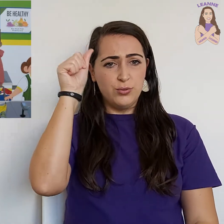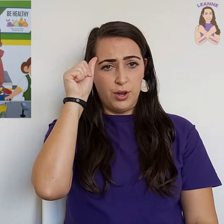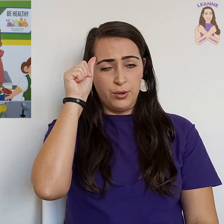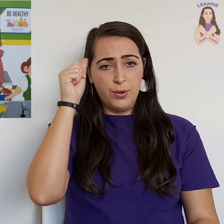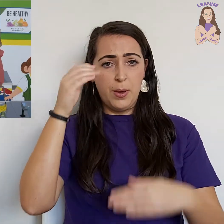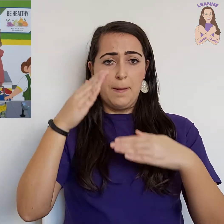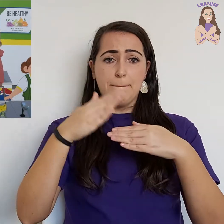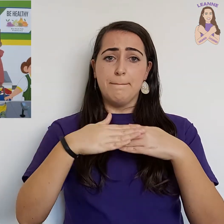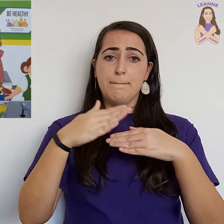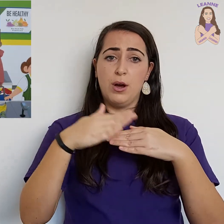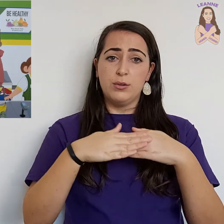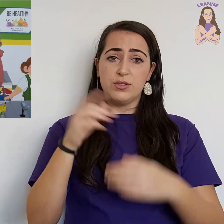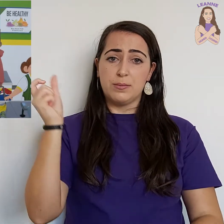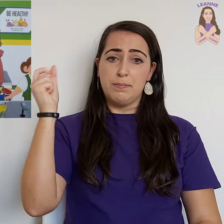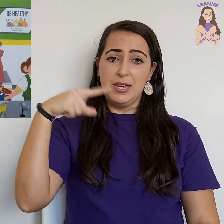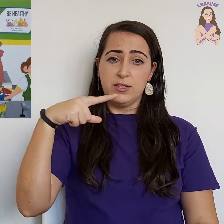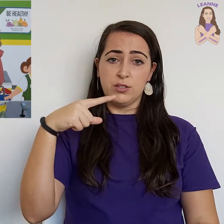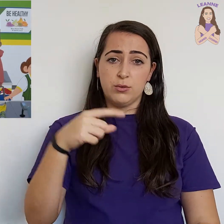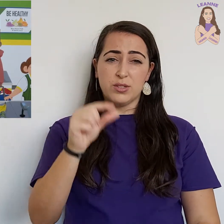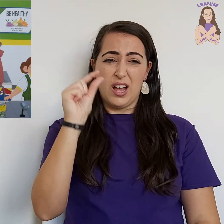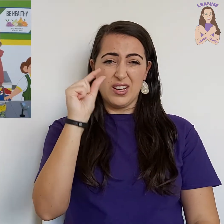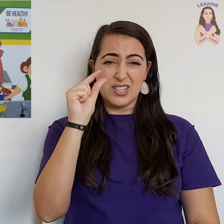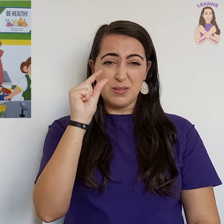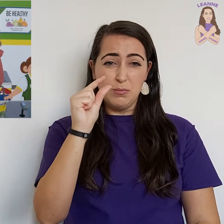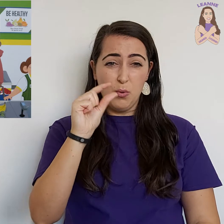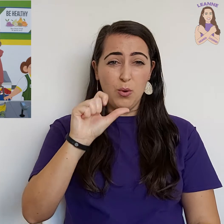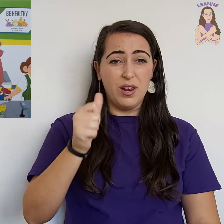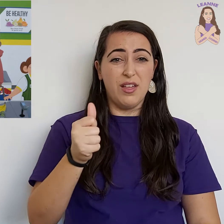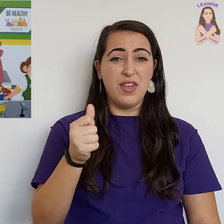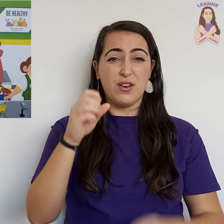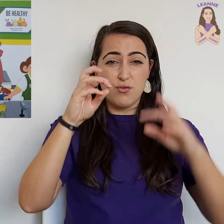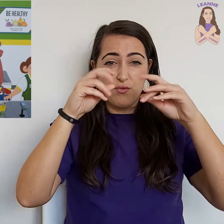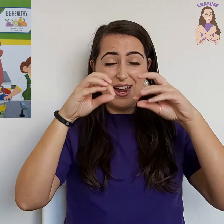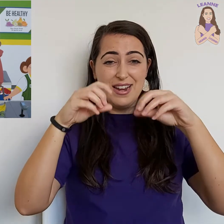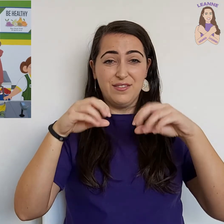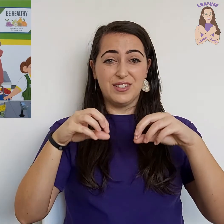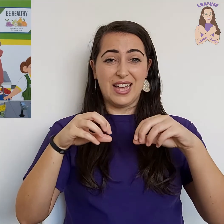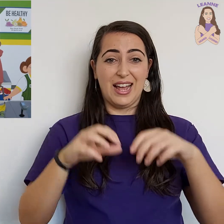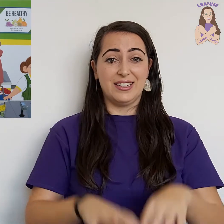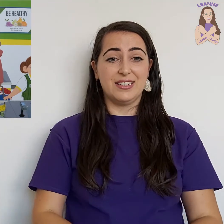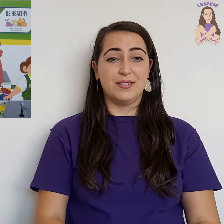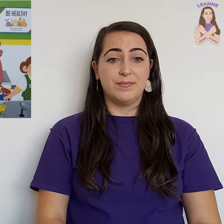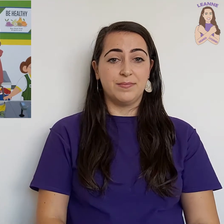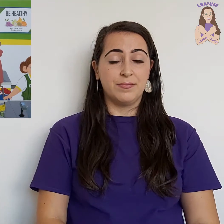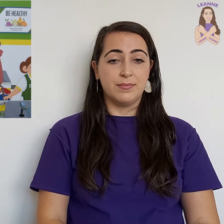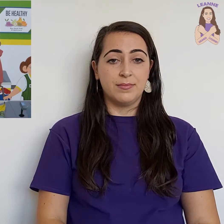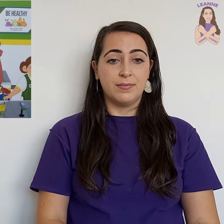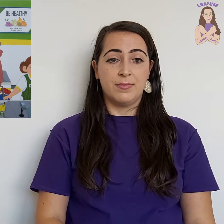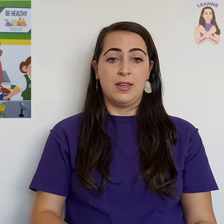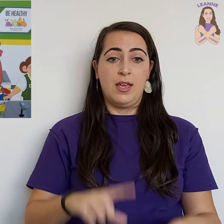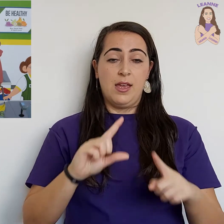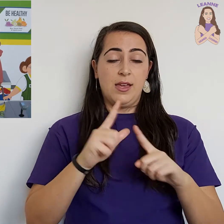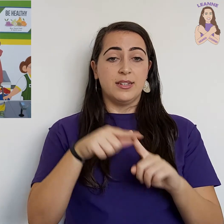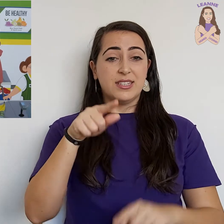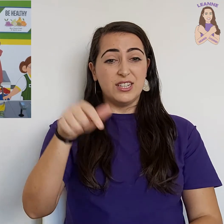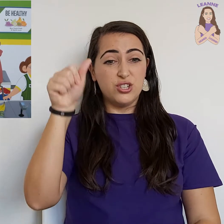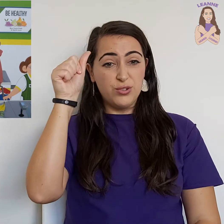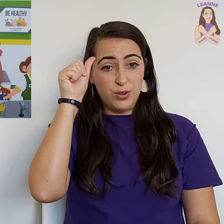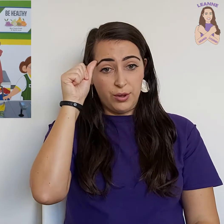know most meteors are smaller than a grain of sand? Did you know